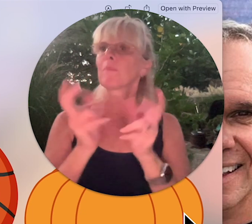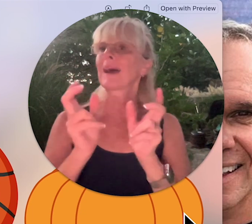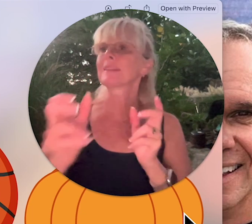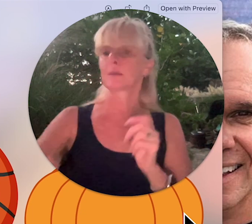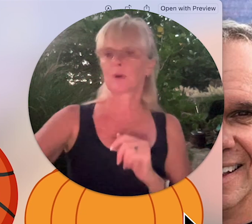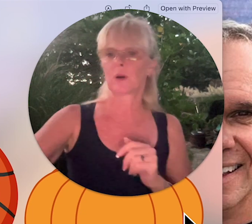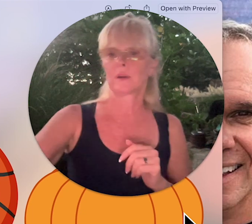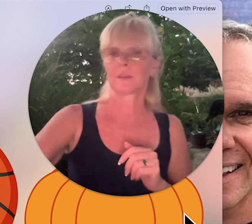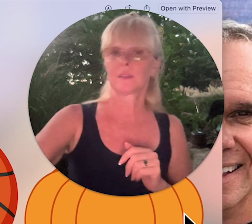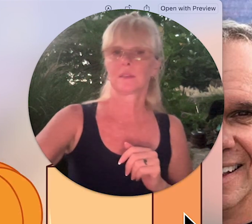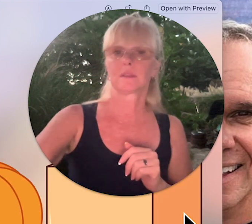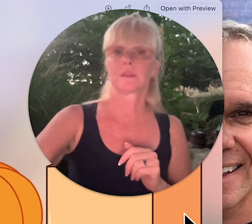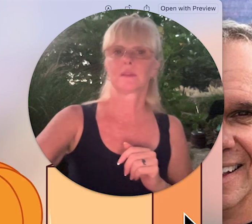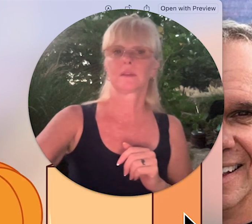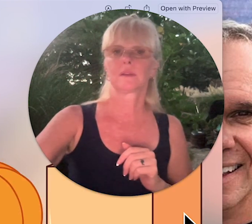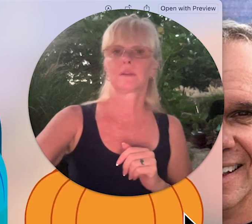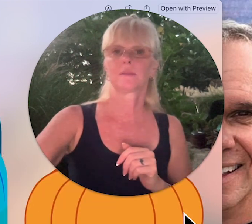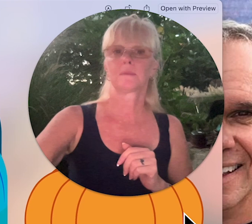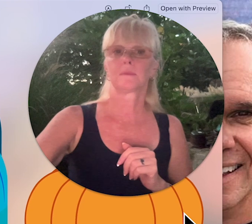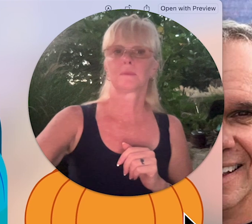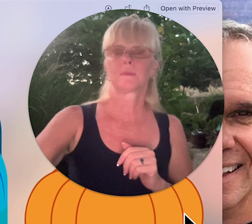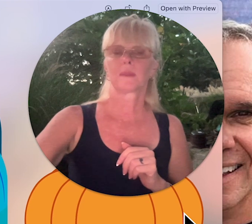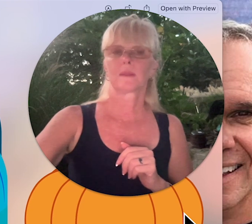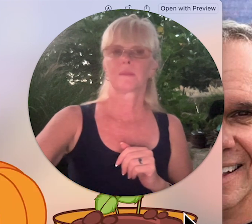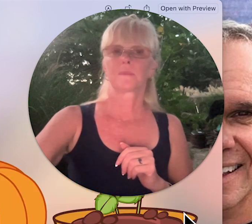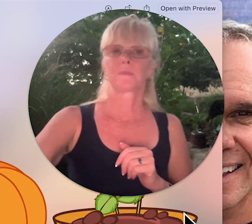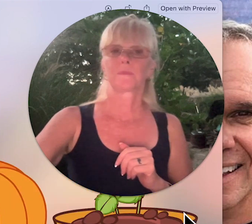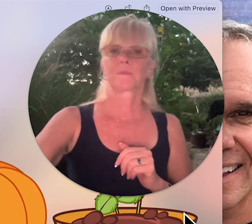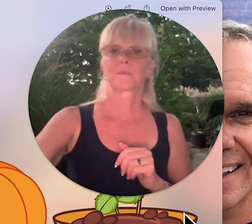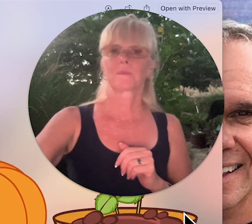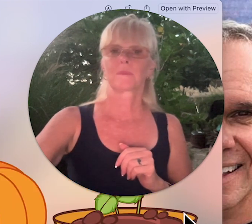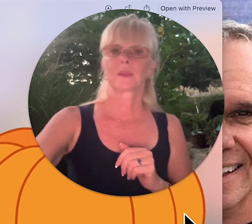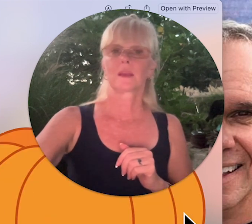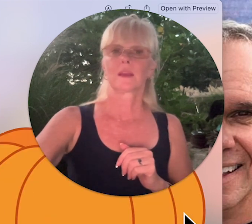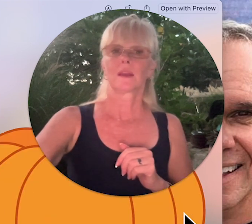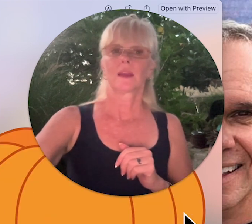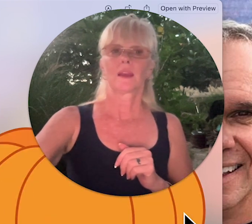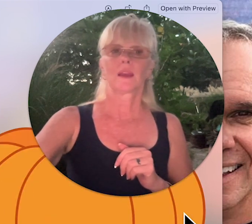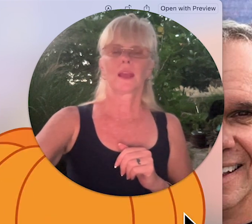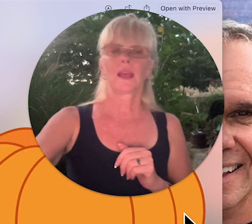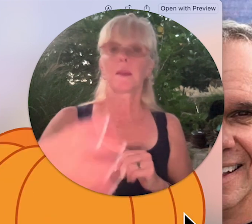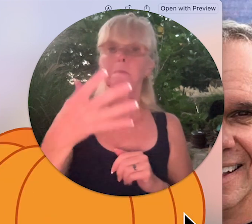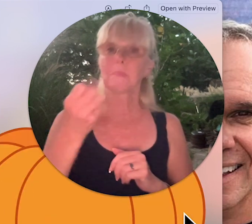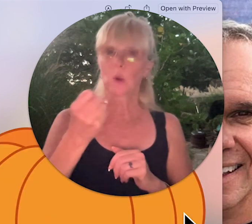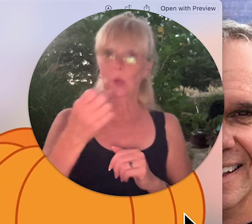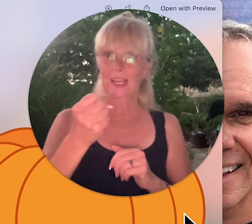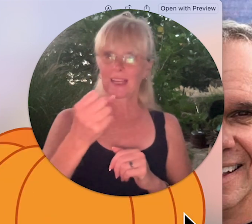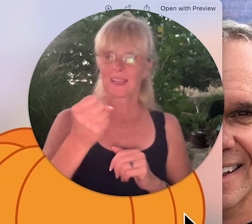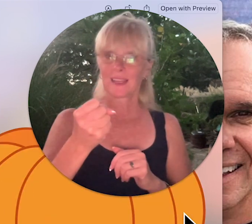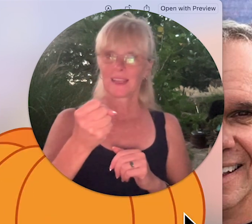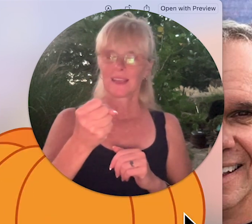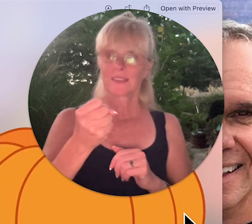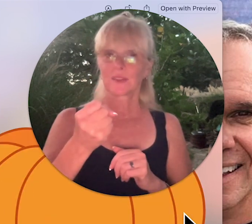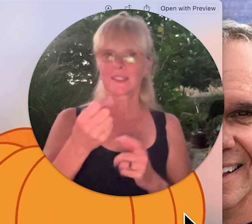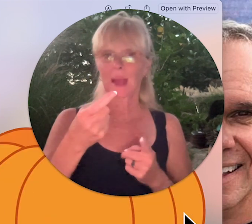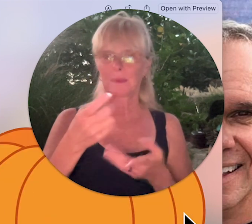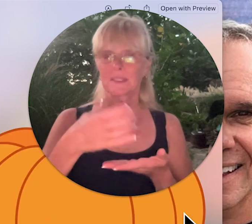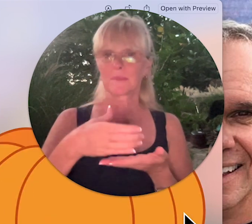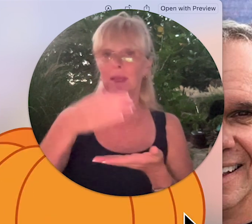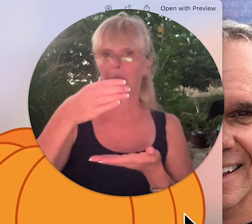basketball and milk so this happens to be a